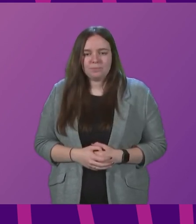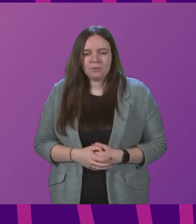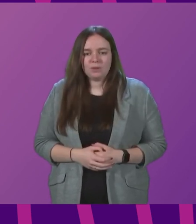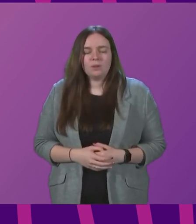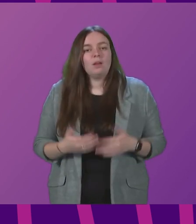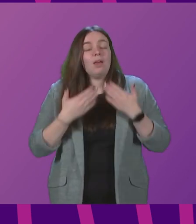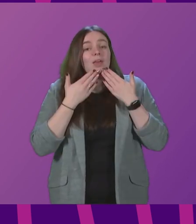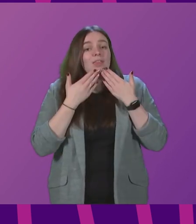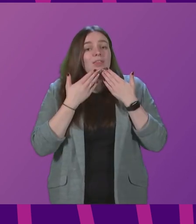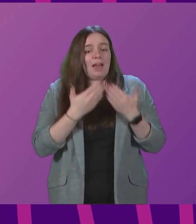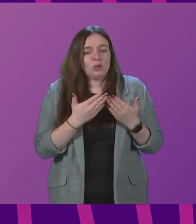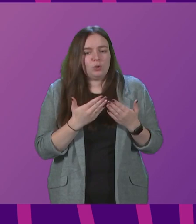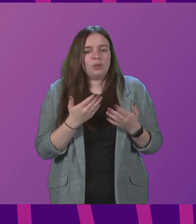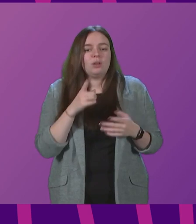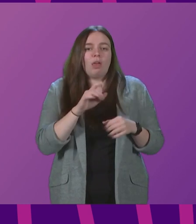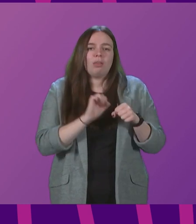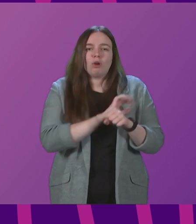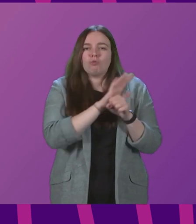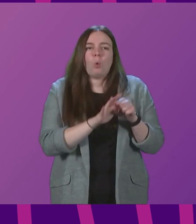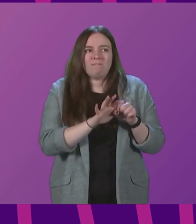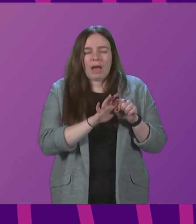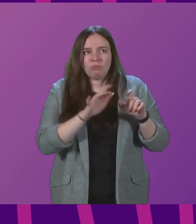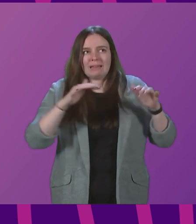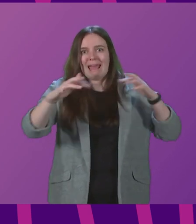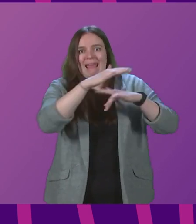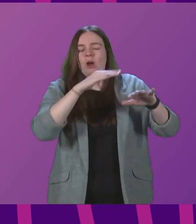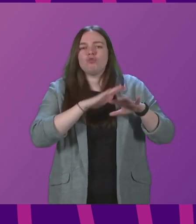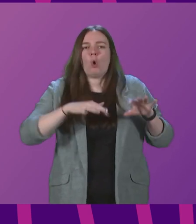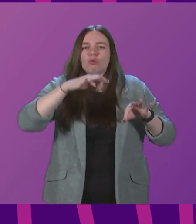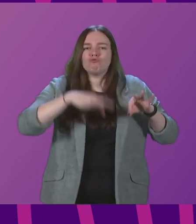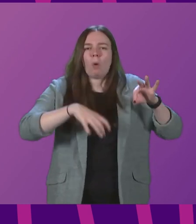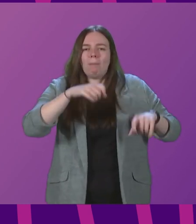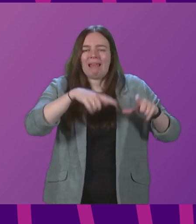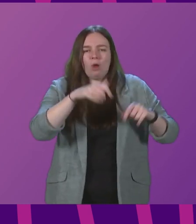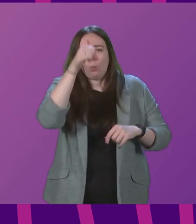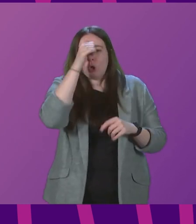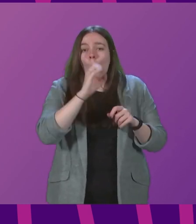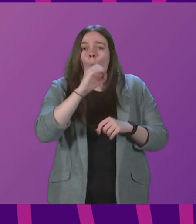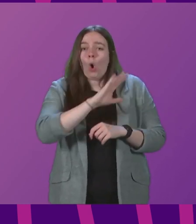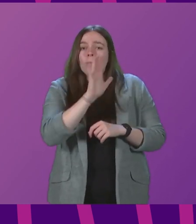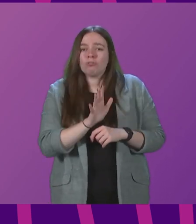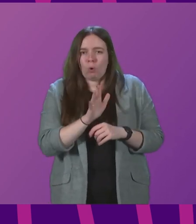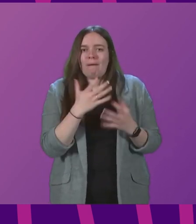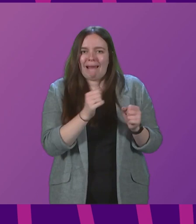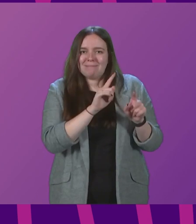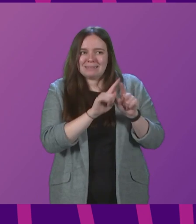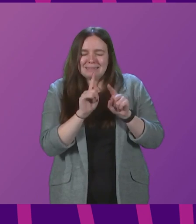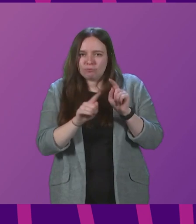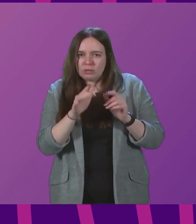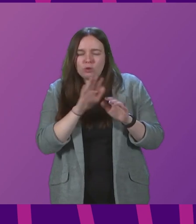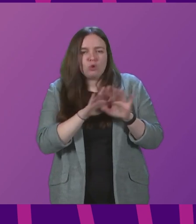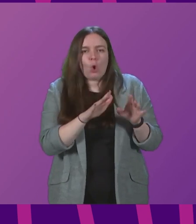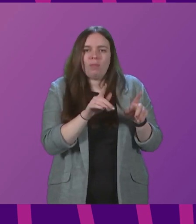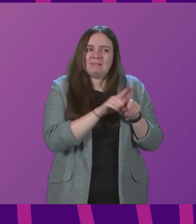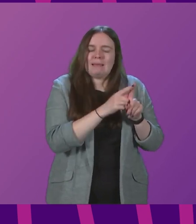Thank you. We know coronavirus is airborne, not droplets spread. We know Omicron causes differing symptoms from the classical triad.